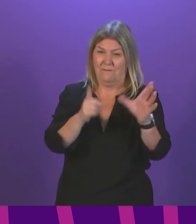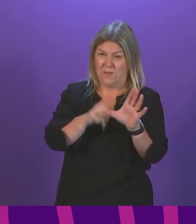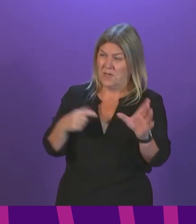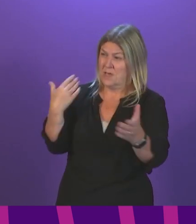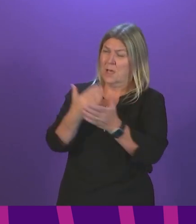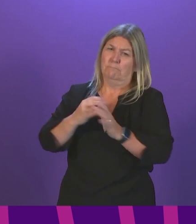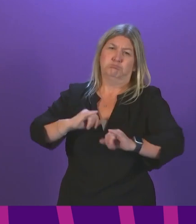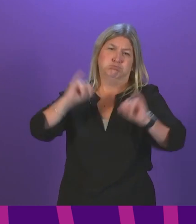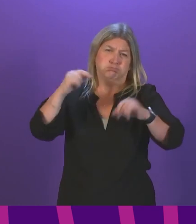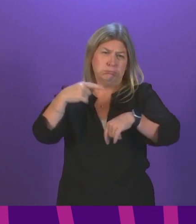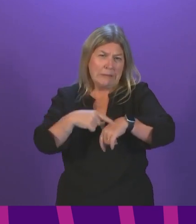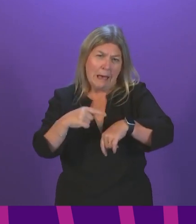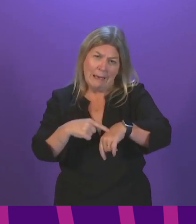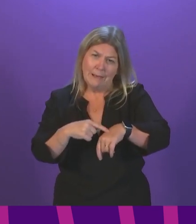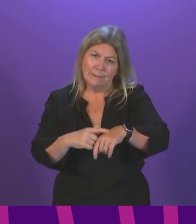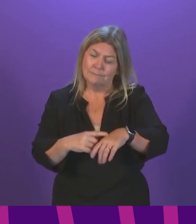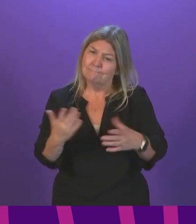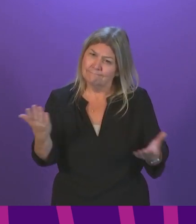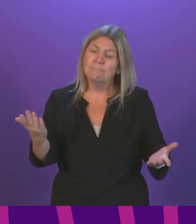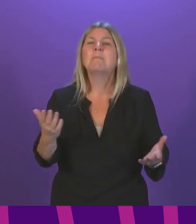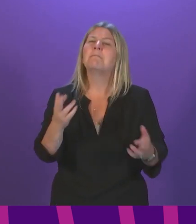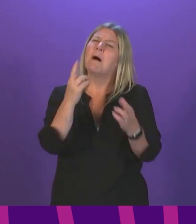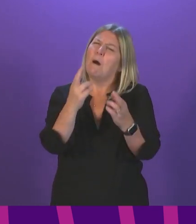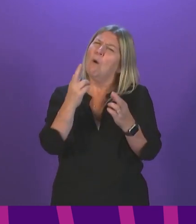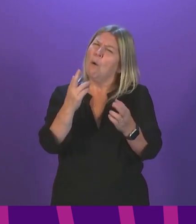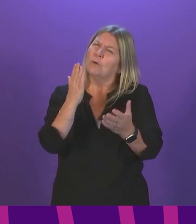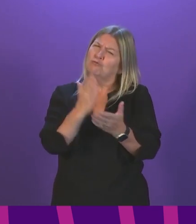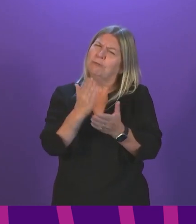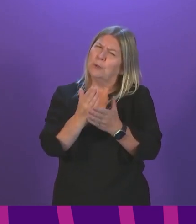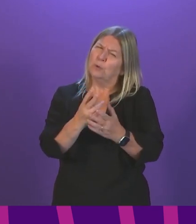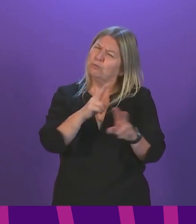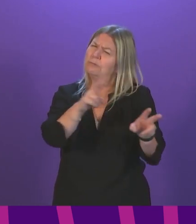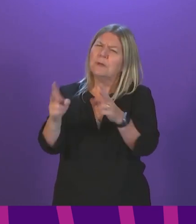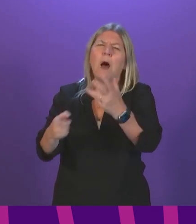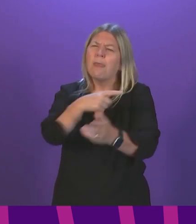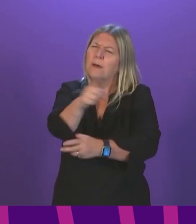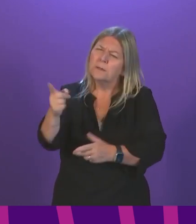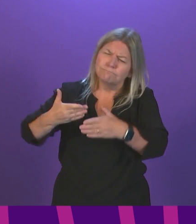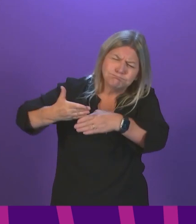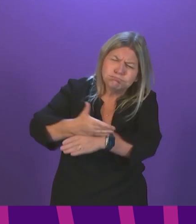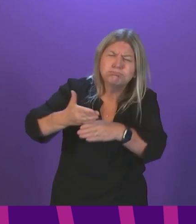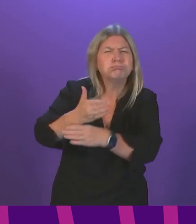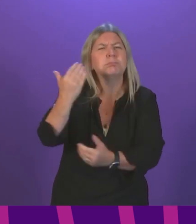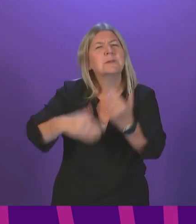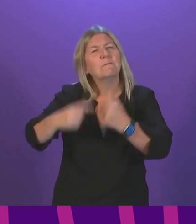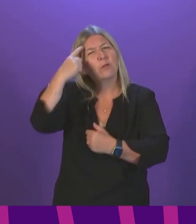you've taken heart from the many people that have worked throughout without a thought for themselves.